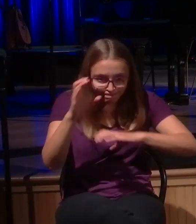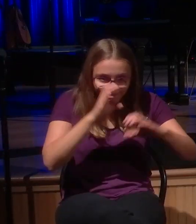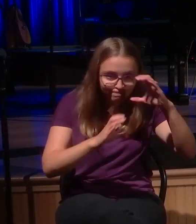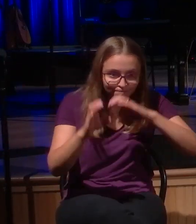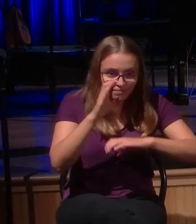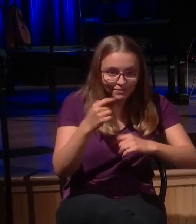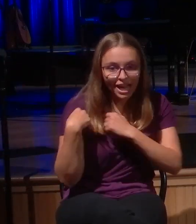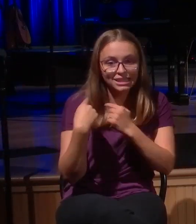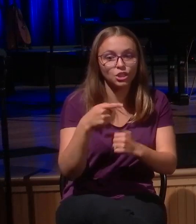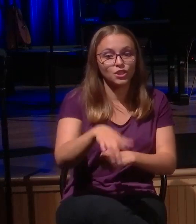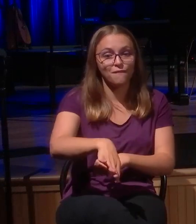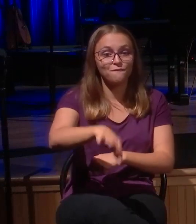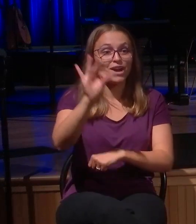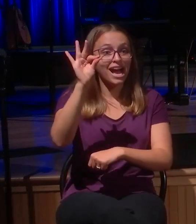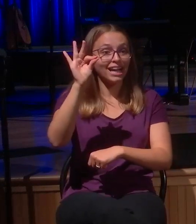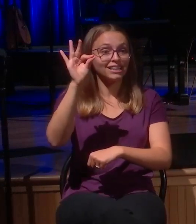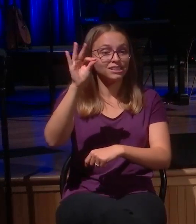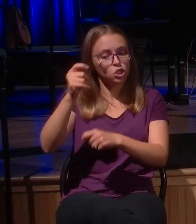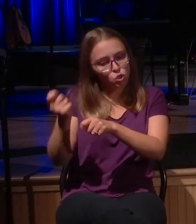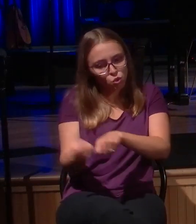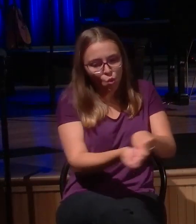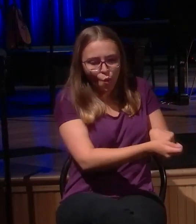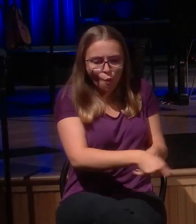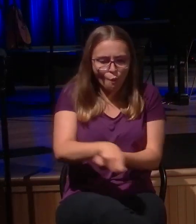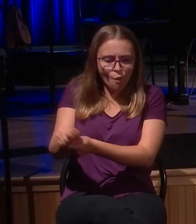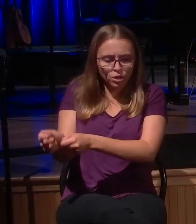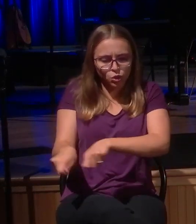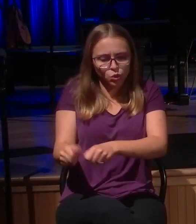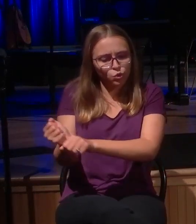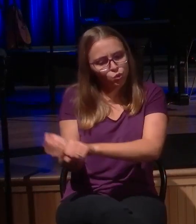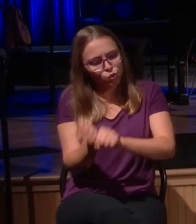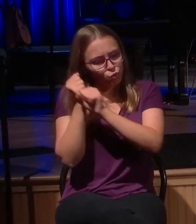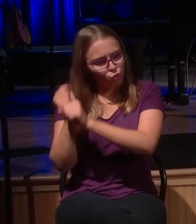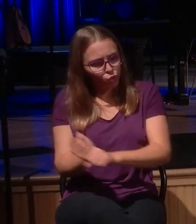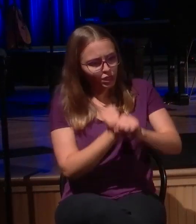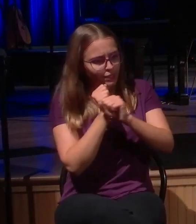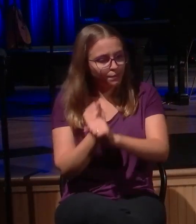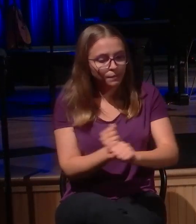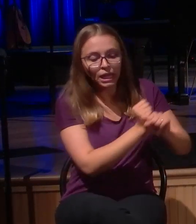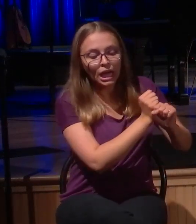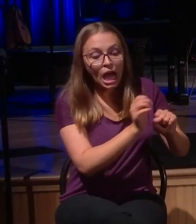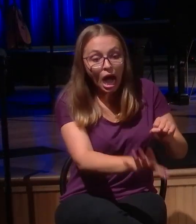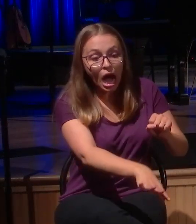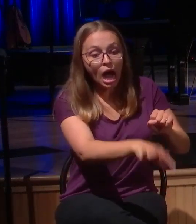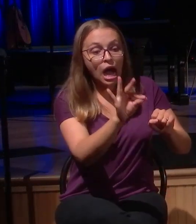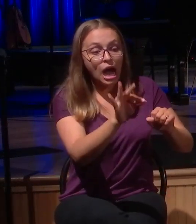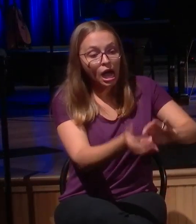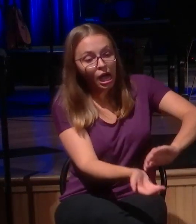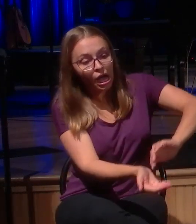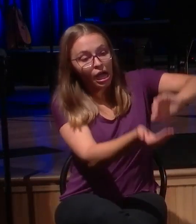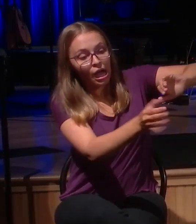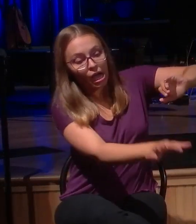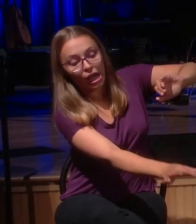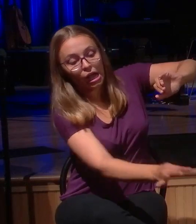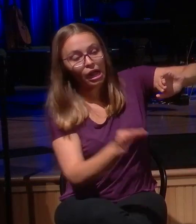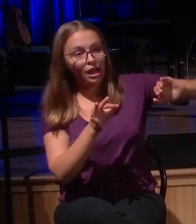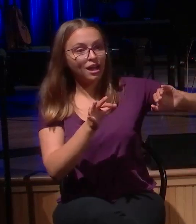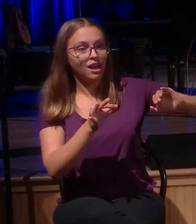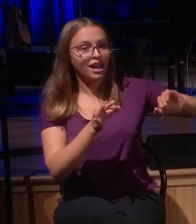she finds it, sweeping under every furniture and finding it? And as for the dad who lost the son, notice this,